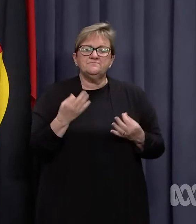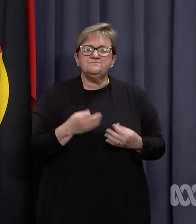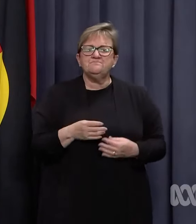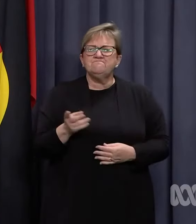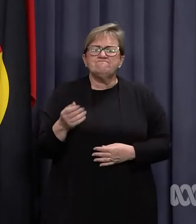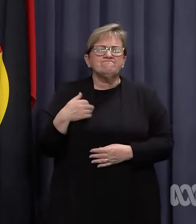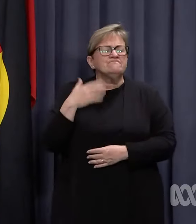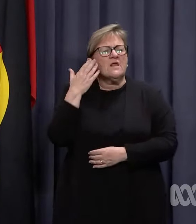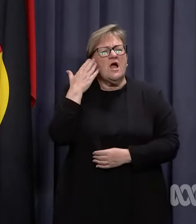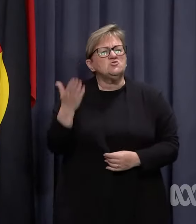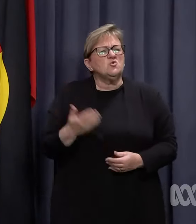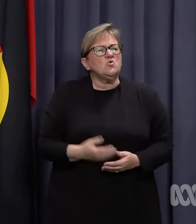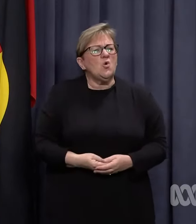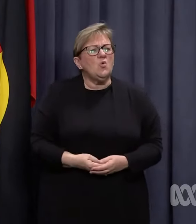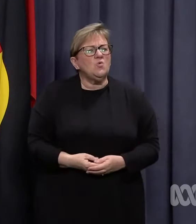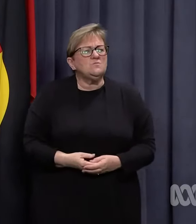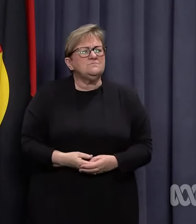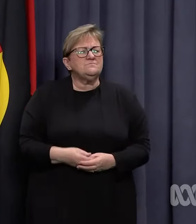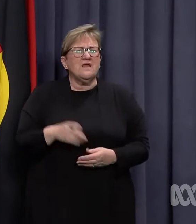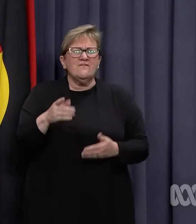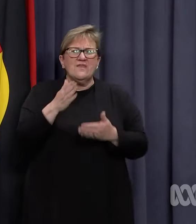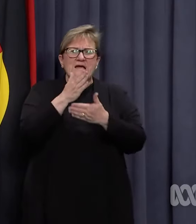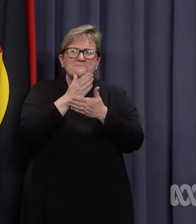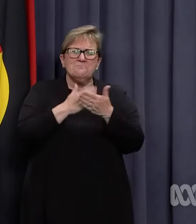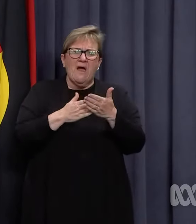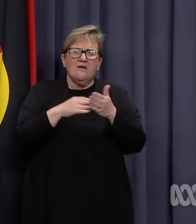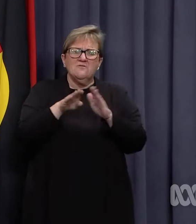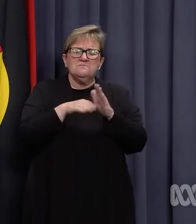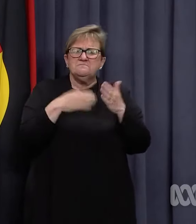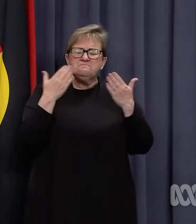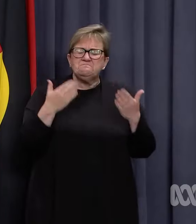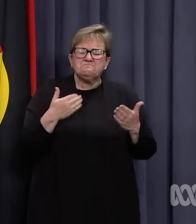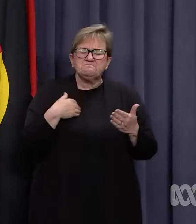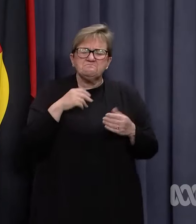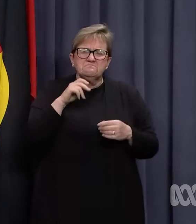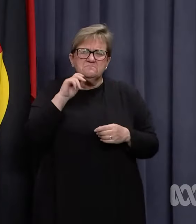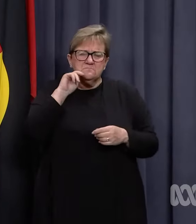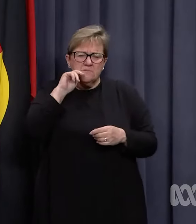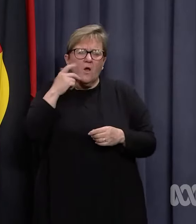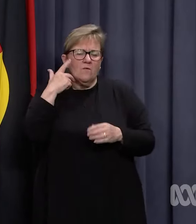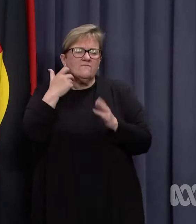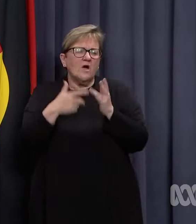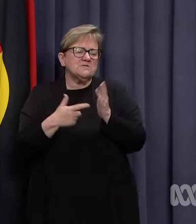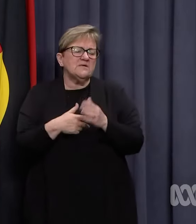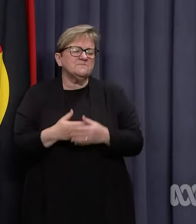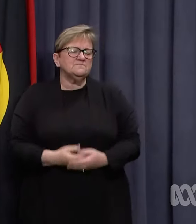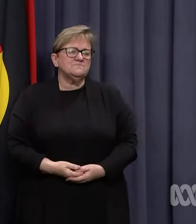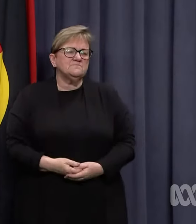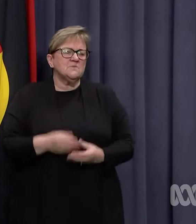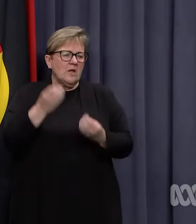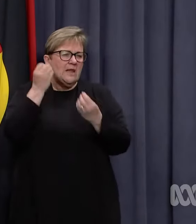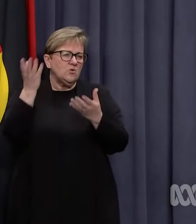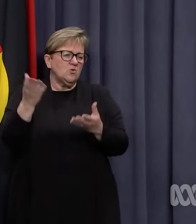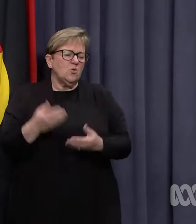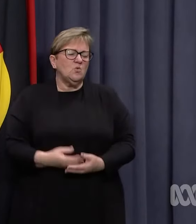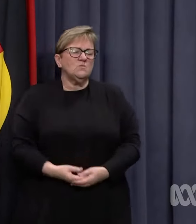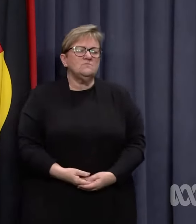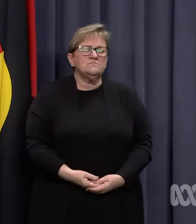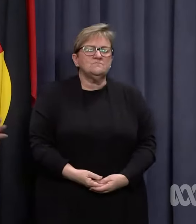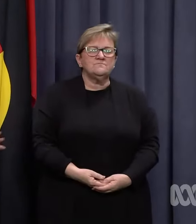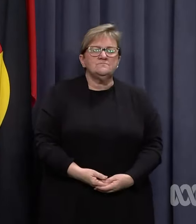I don't know if that is part of the protocol, but I'll confirm that for you and let you know.